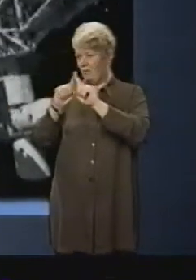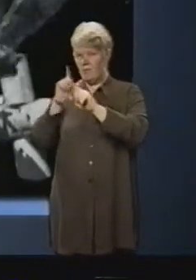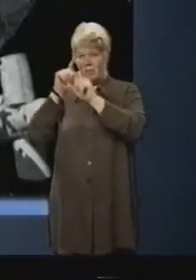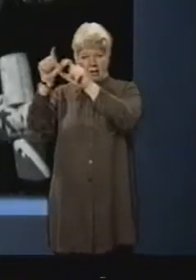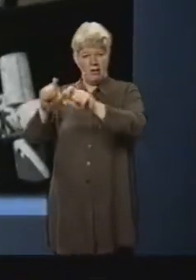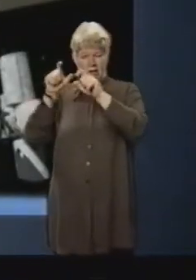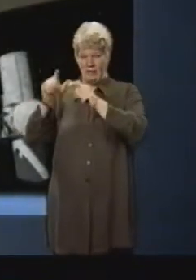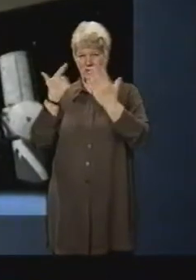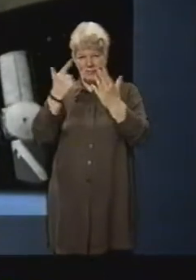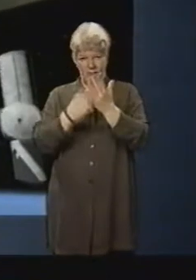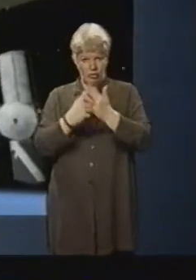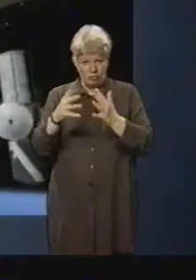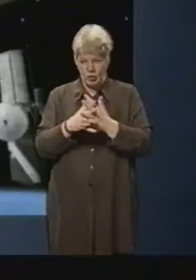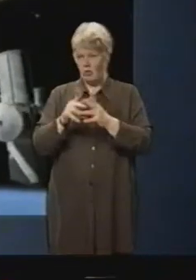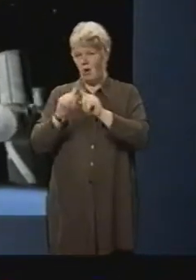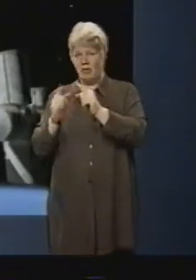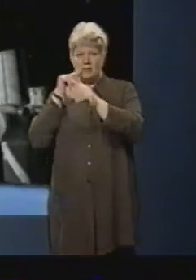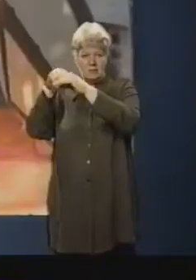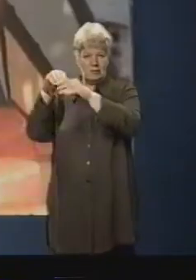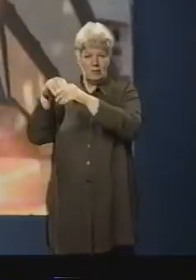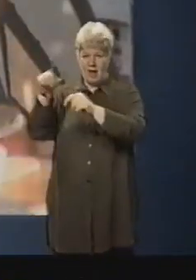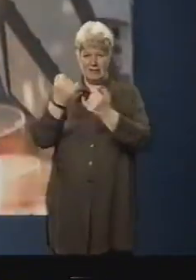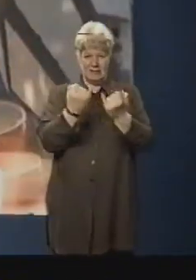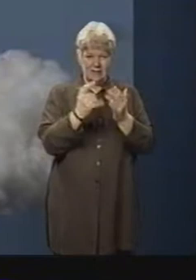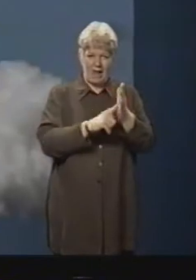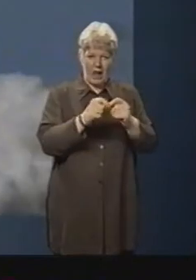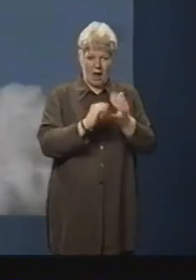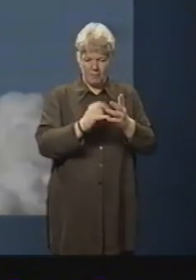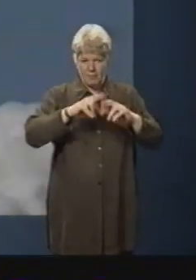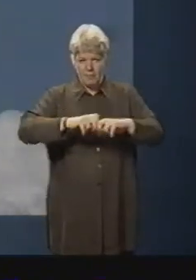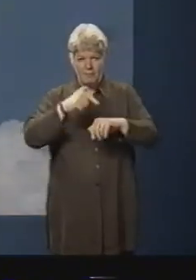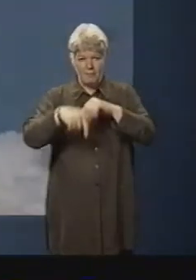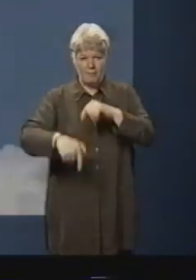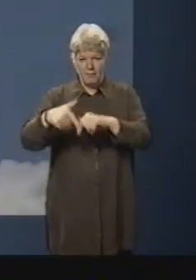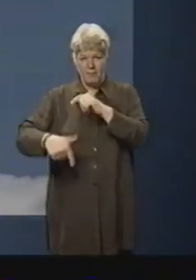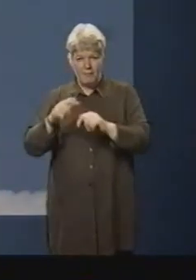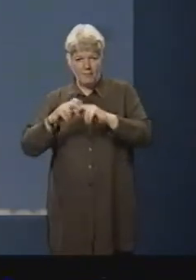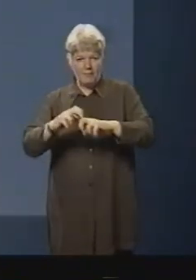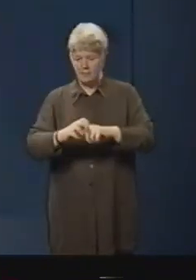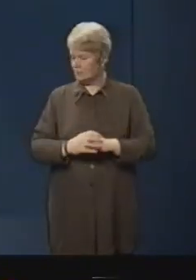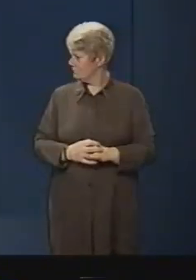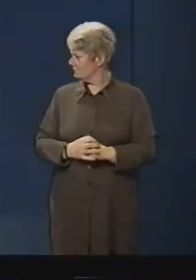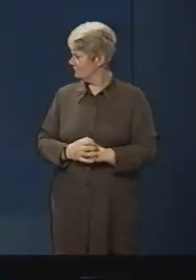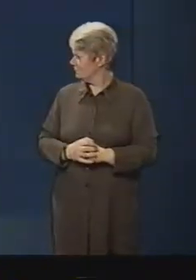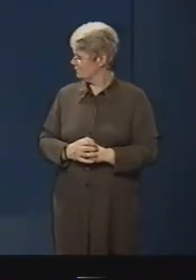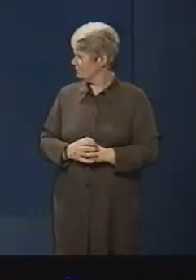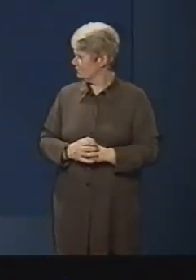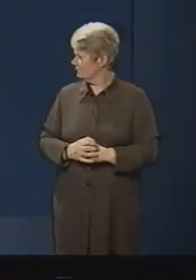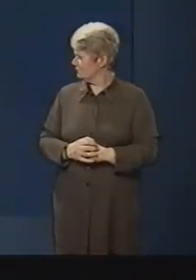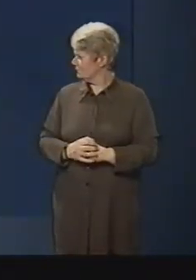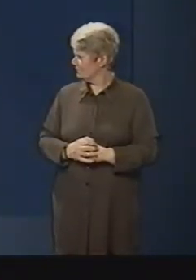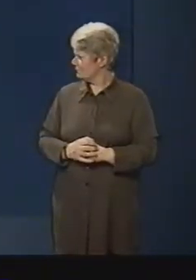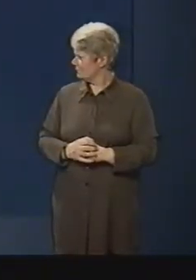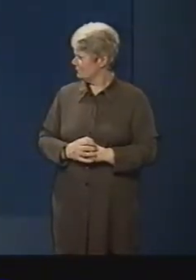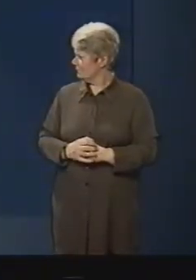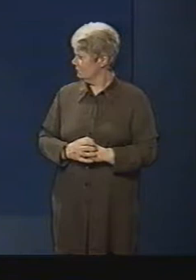to seven crew can conduct experiments in six laboratories. Over 30 more scheduled flights are needed to deliver the rest of the station to